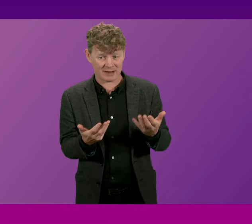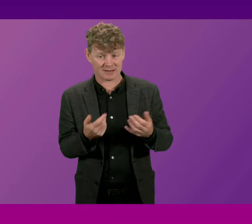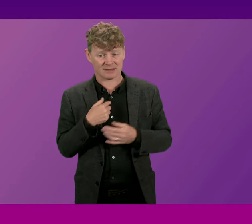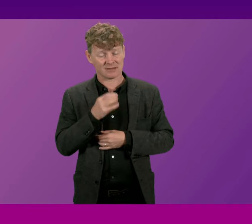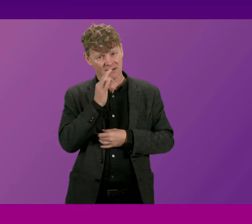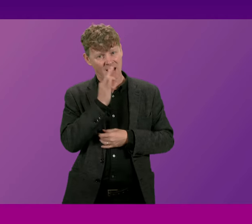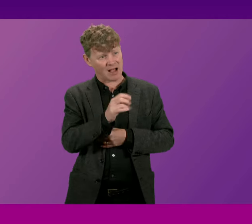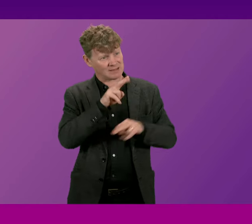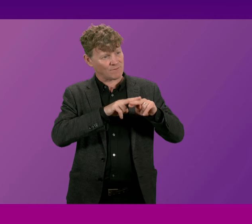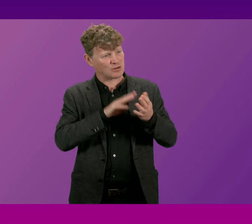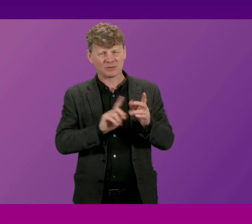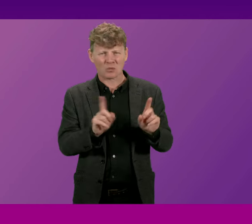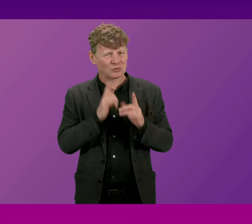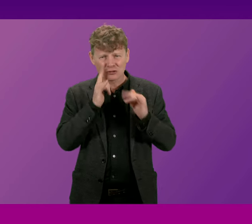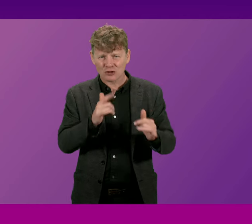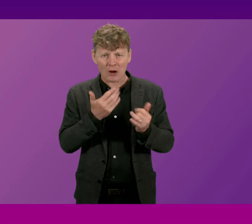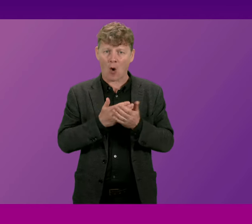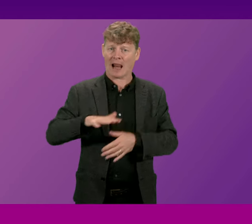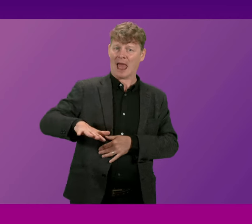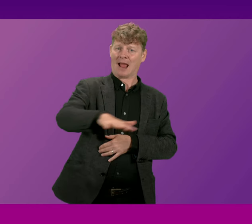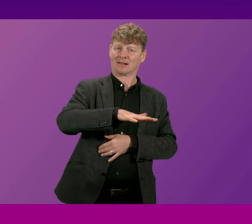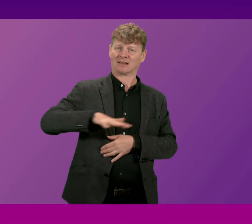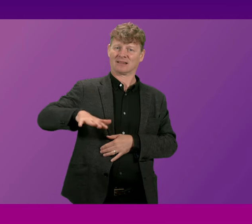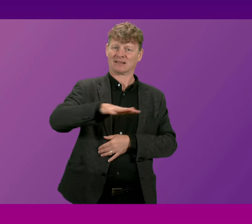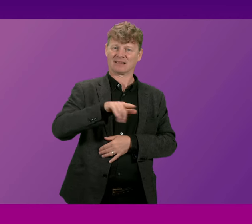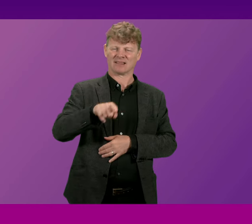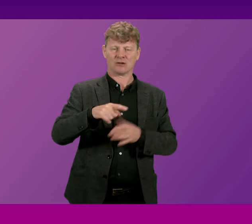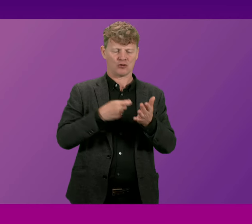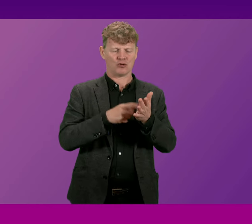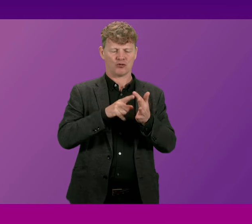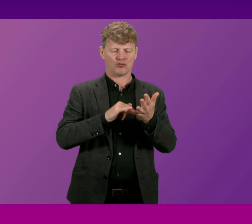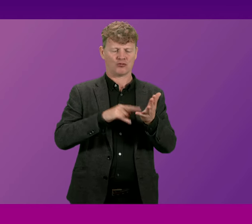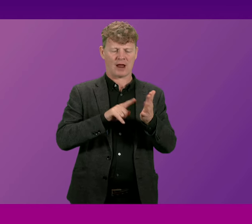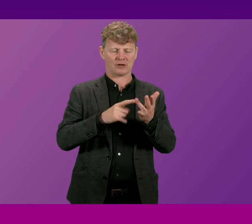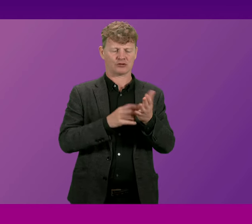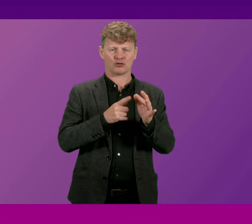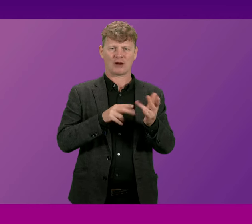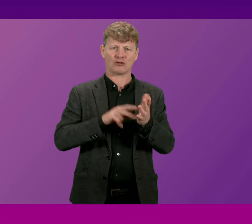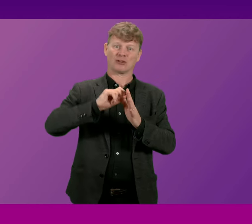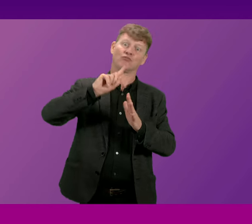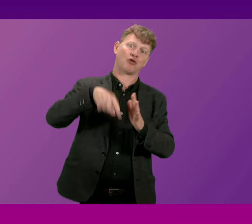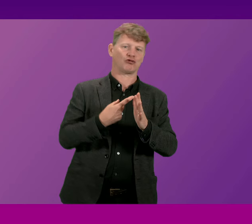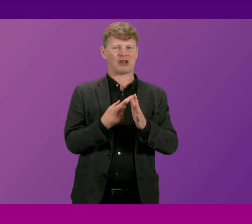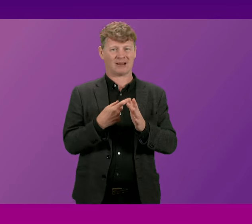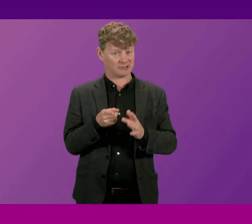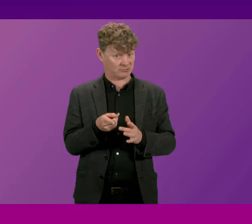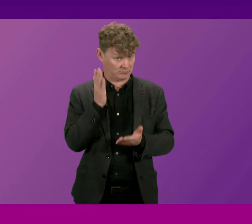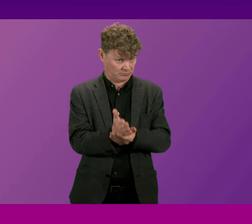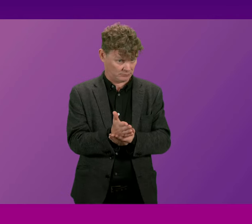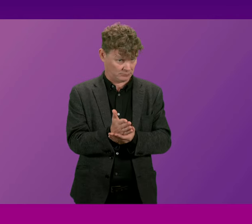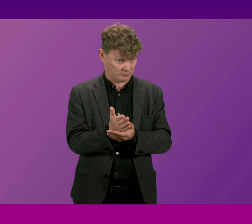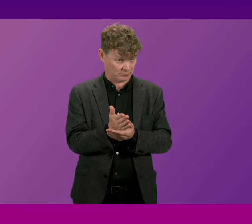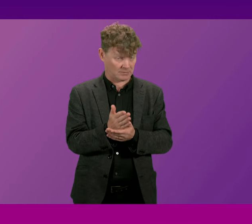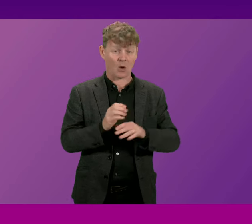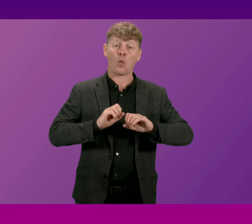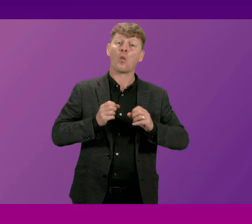what checks are made on land that has been designated as a restoration project and what measures are in place to ensure that discarded